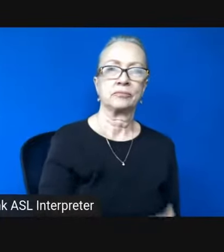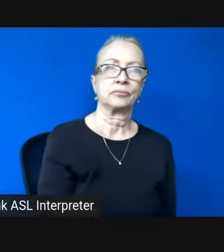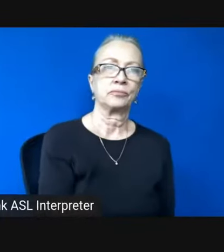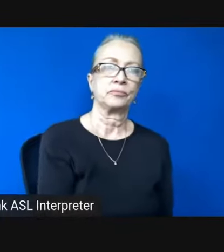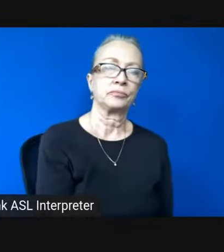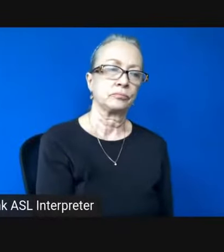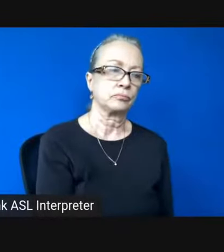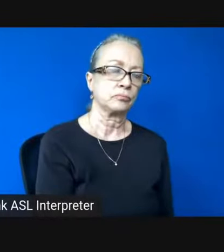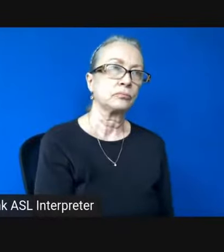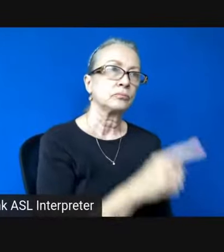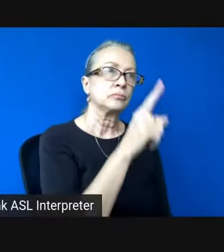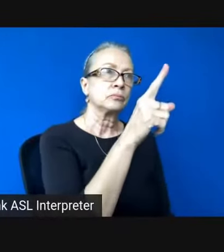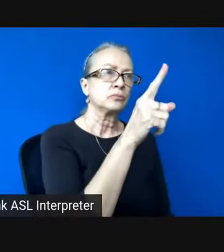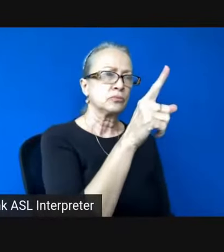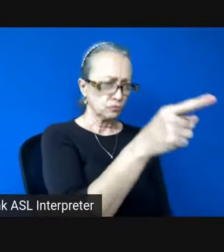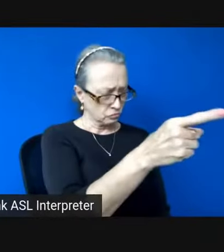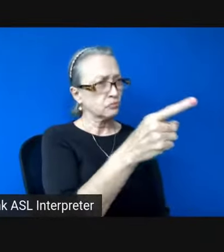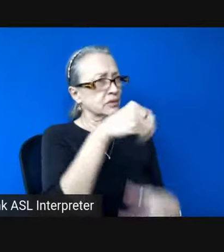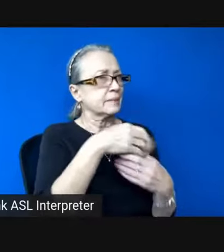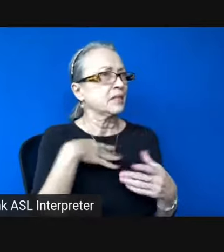You were in my dream last night,